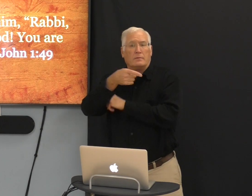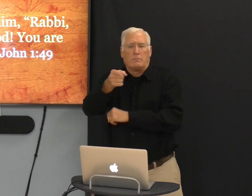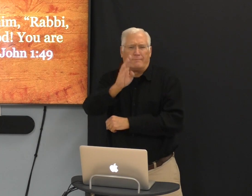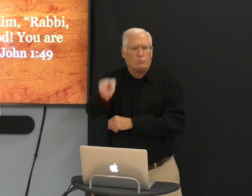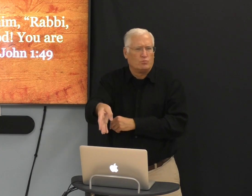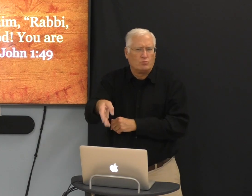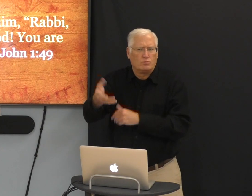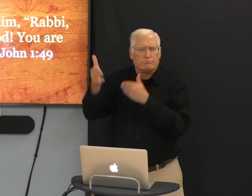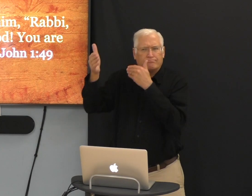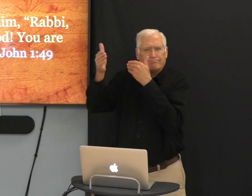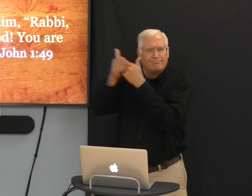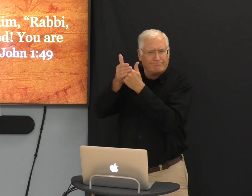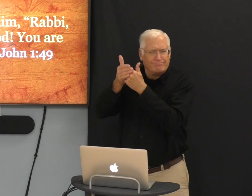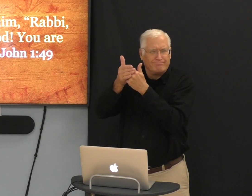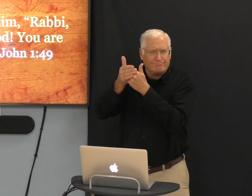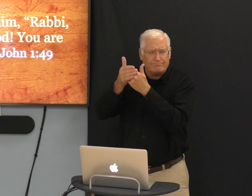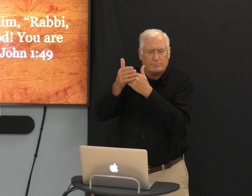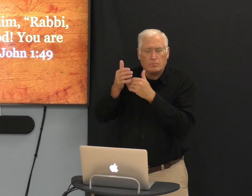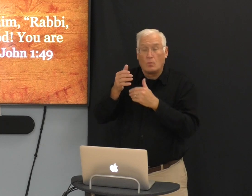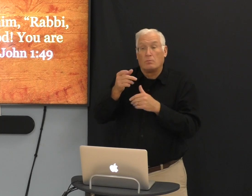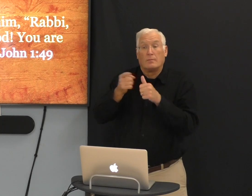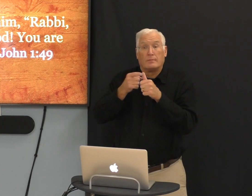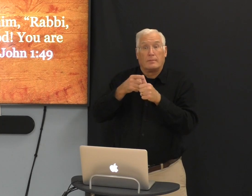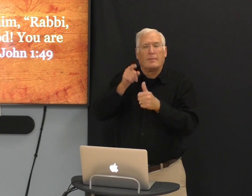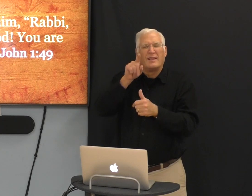Does he leave you? No, he never leaves you.